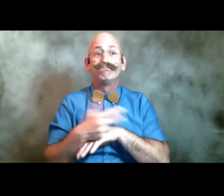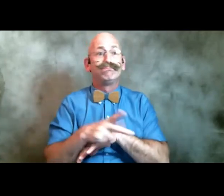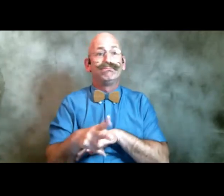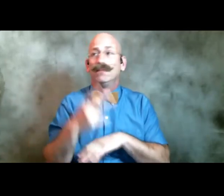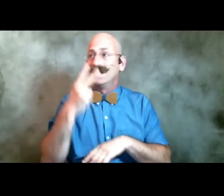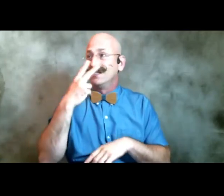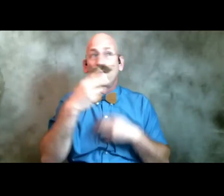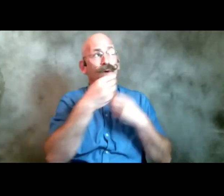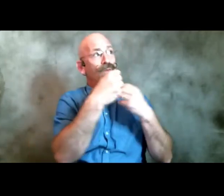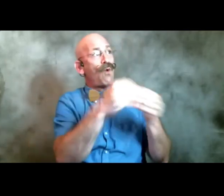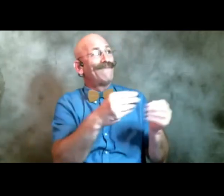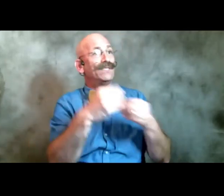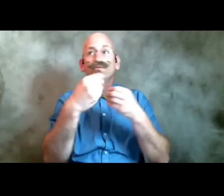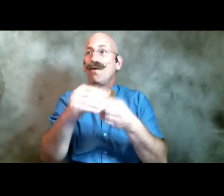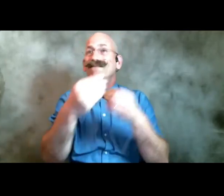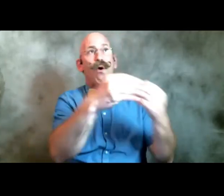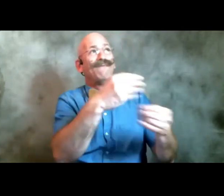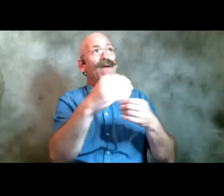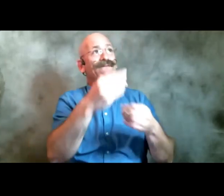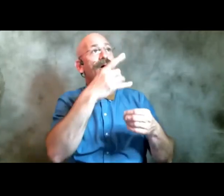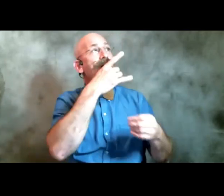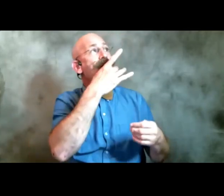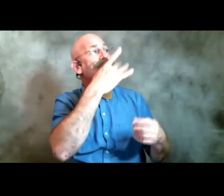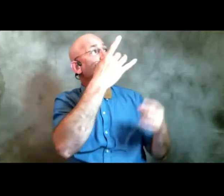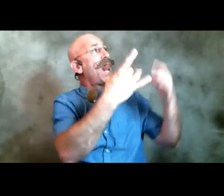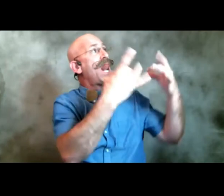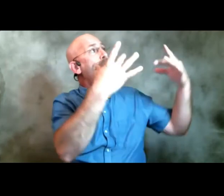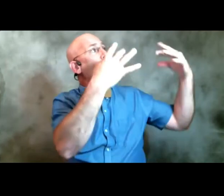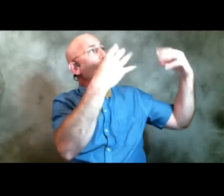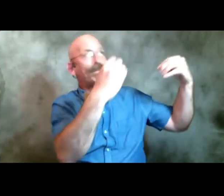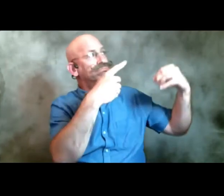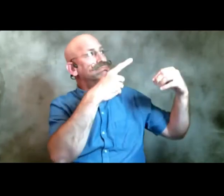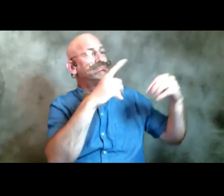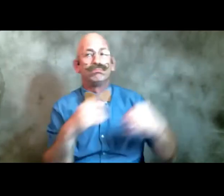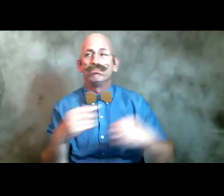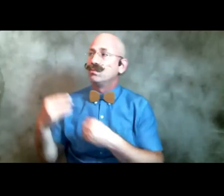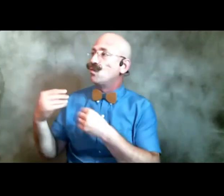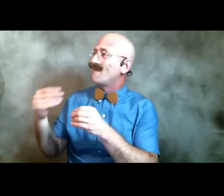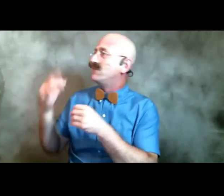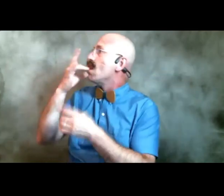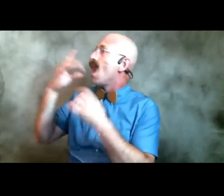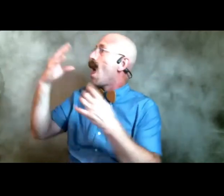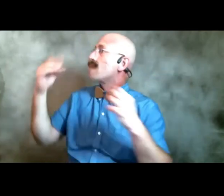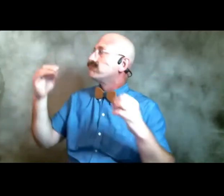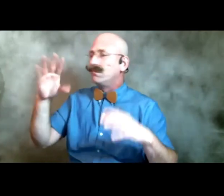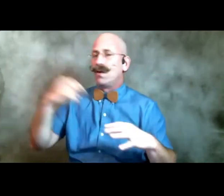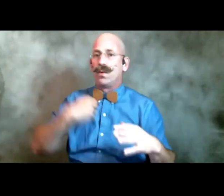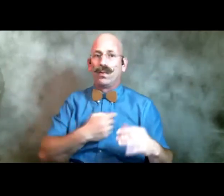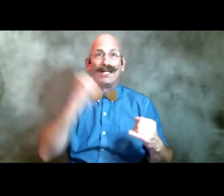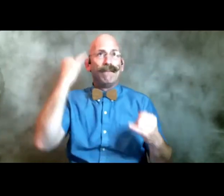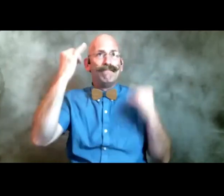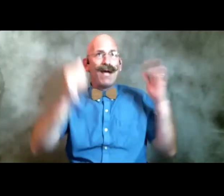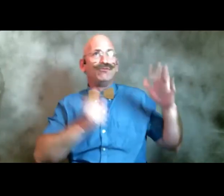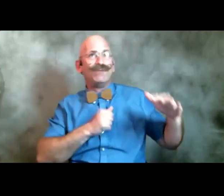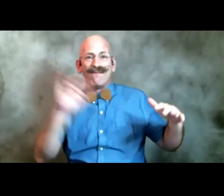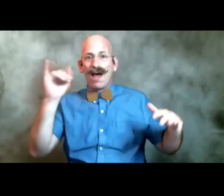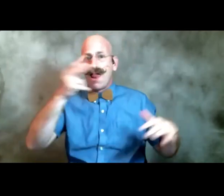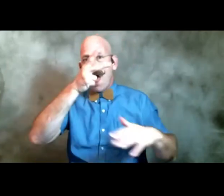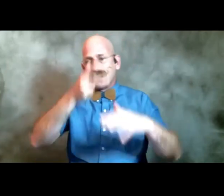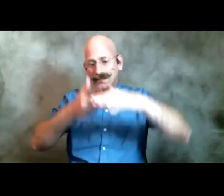offices whose windows were unlit and imagined ourselves submarine explorers